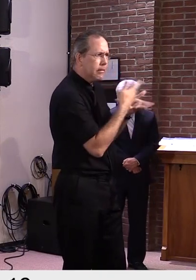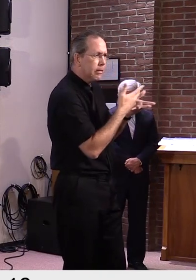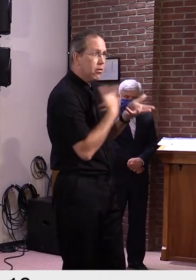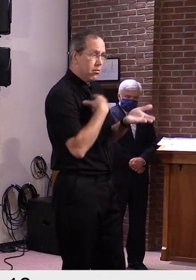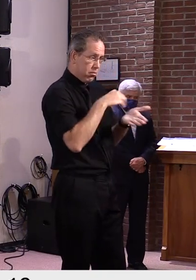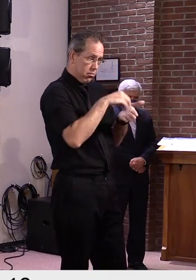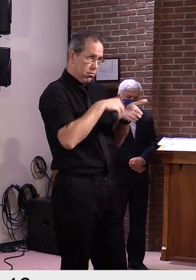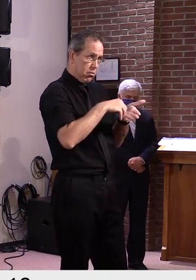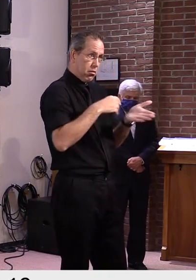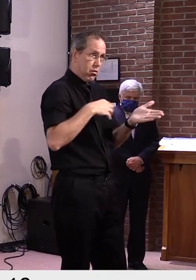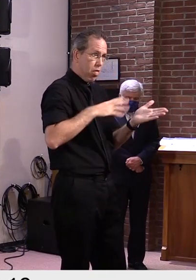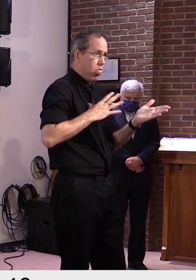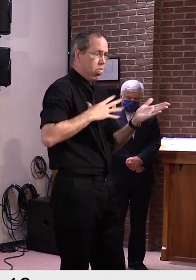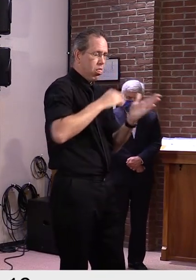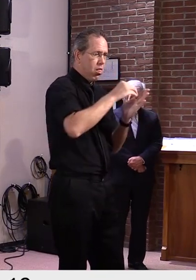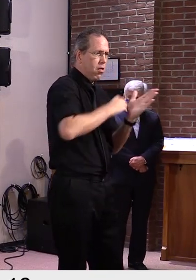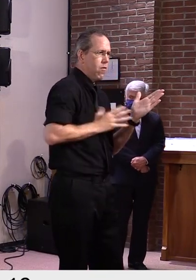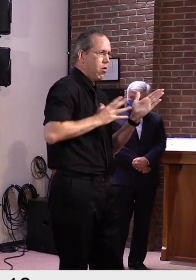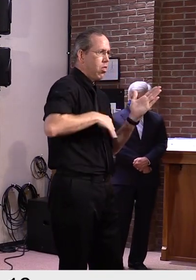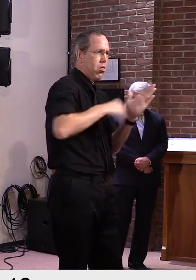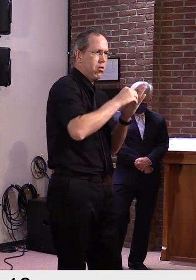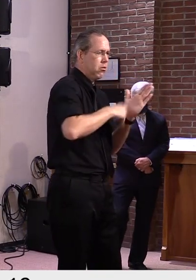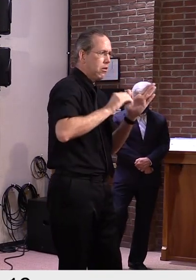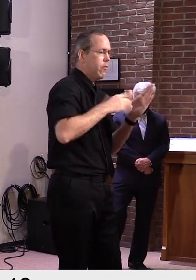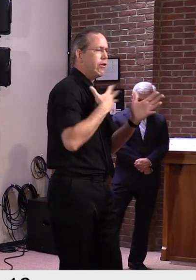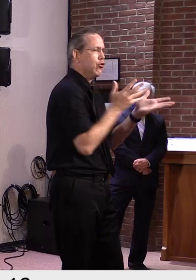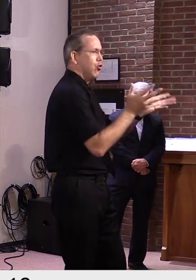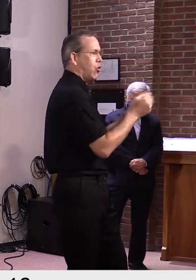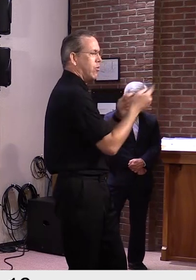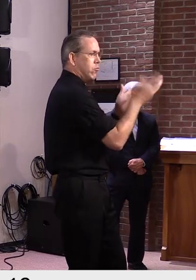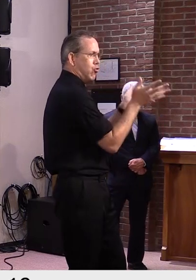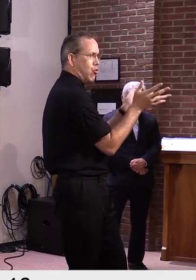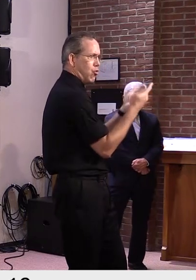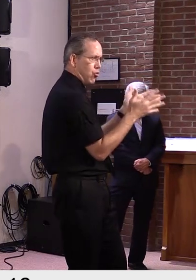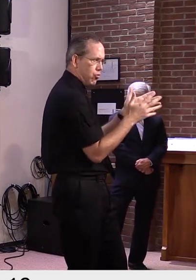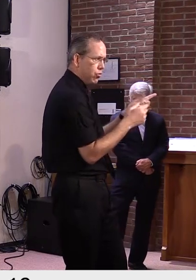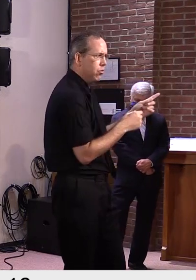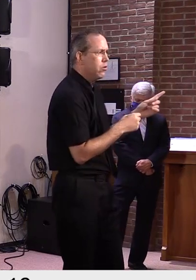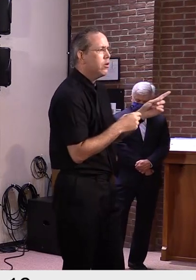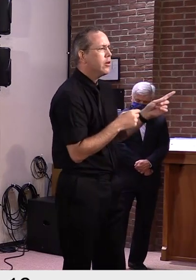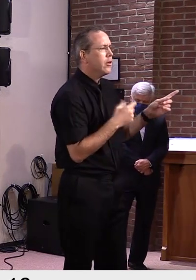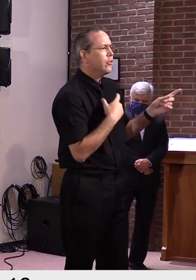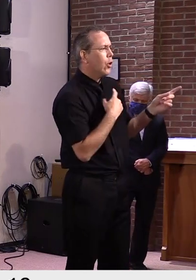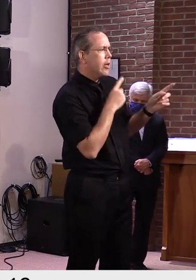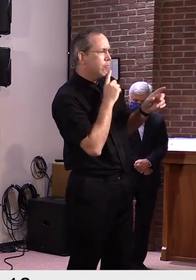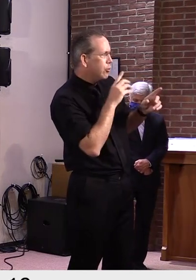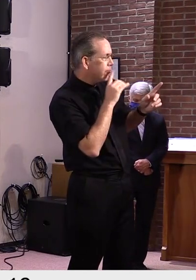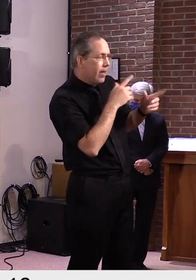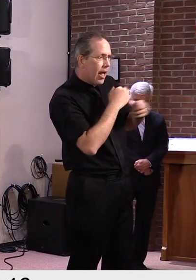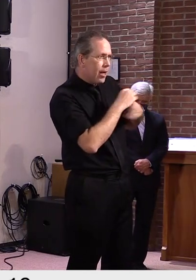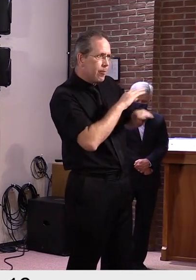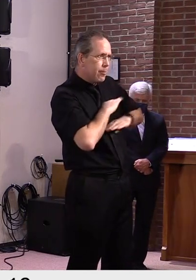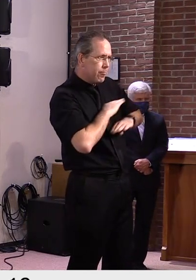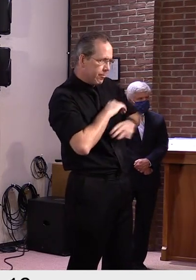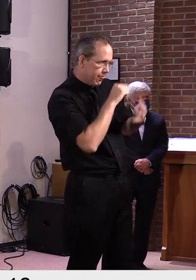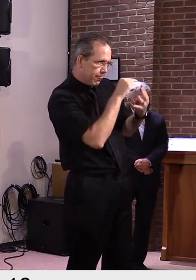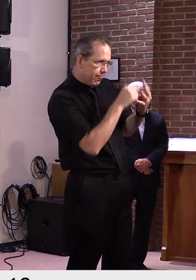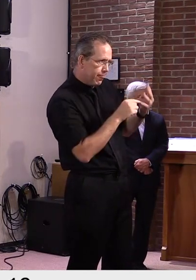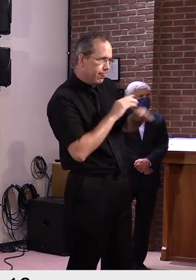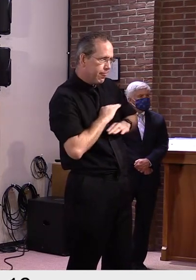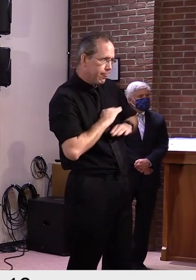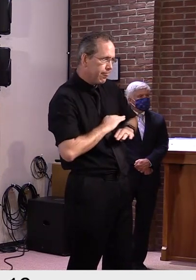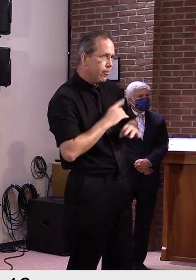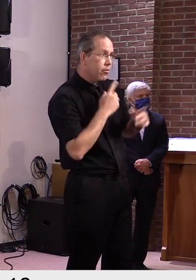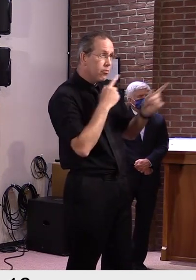to do to meet those standards. And we'll have to as well work with the legislature to see if we can use any of the